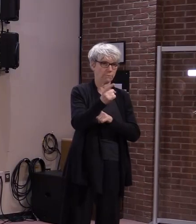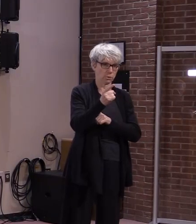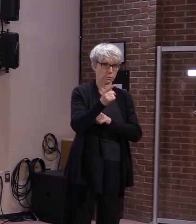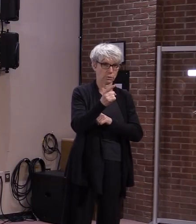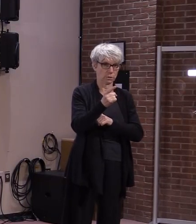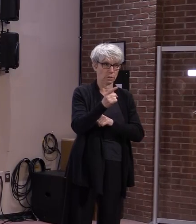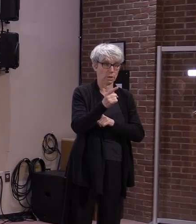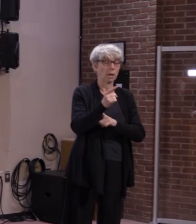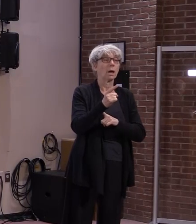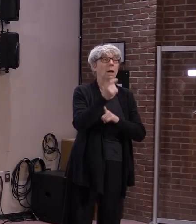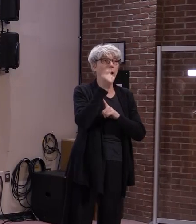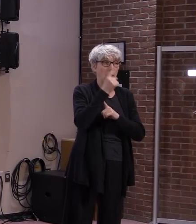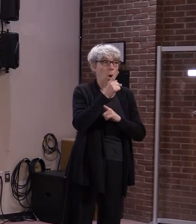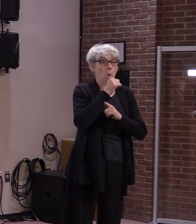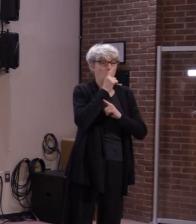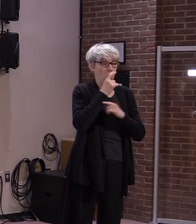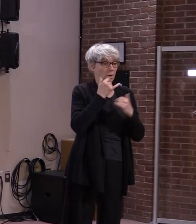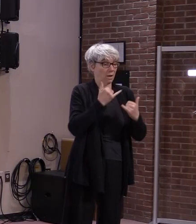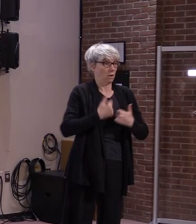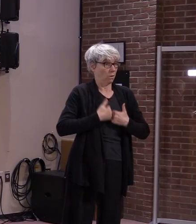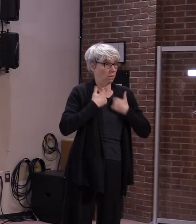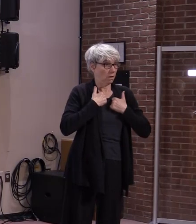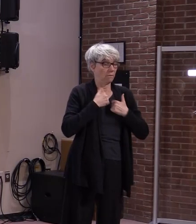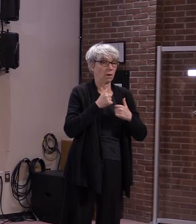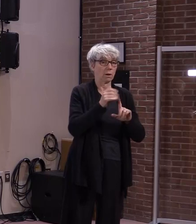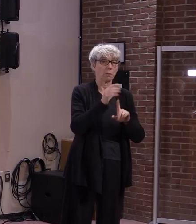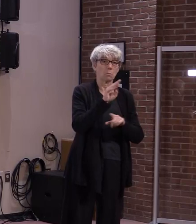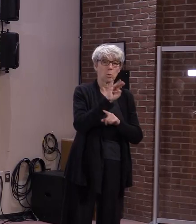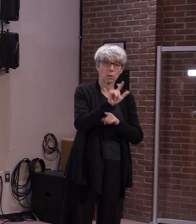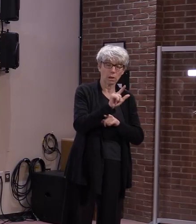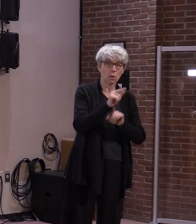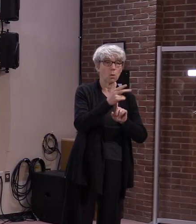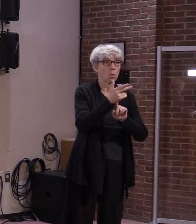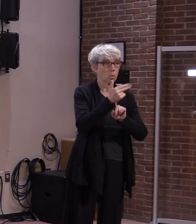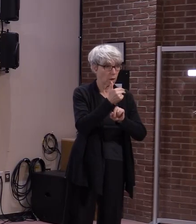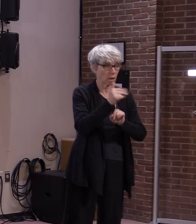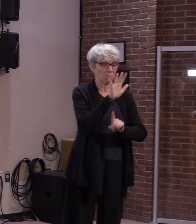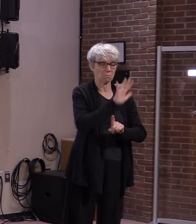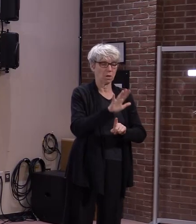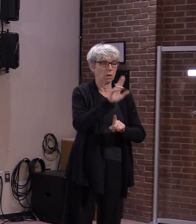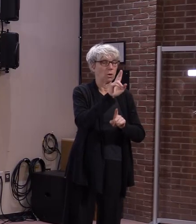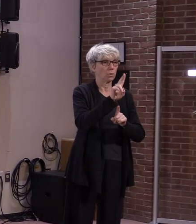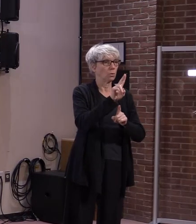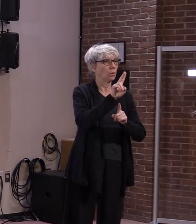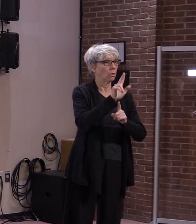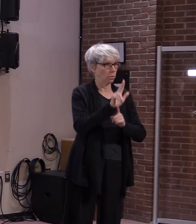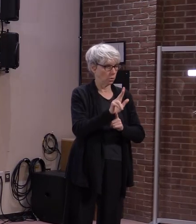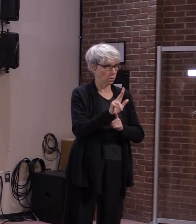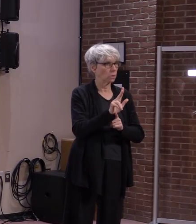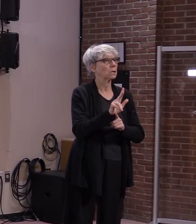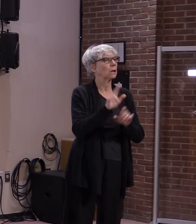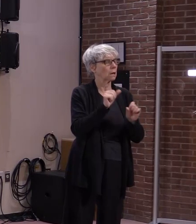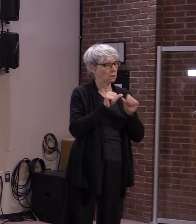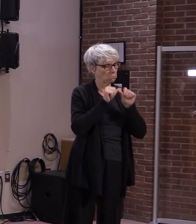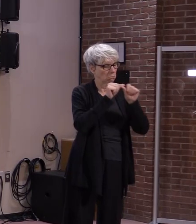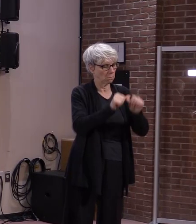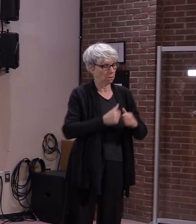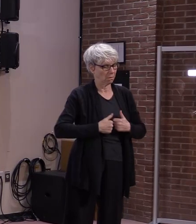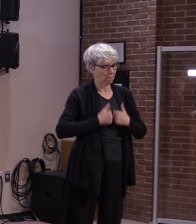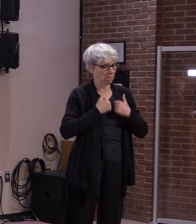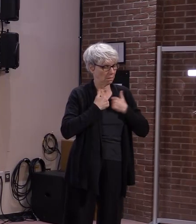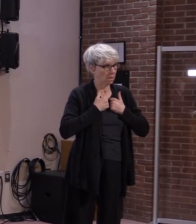of households in motels will continue to be eligible for an additional 84 days at that point.